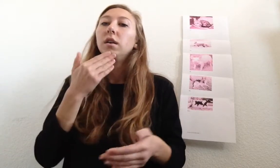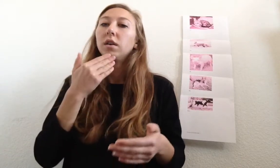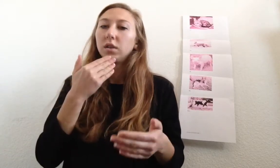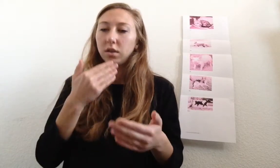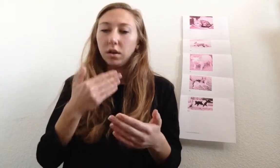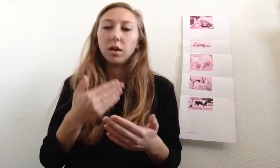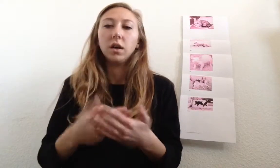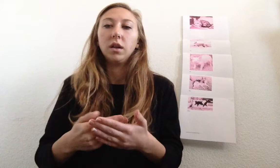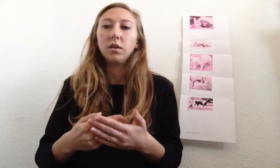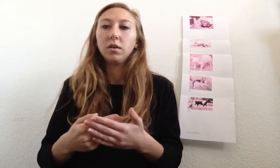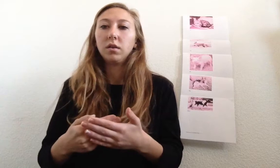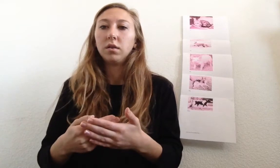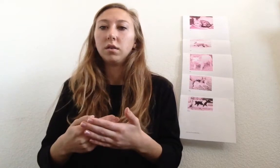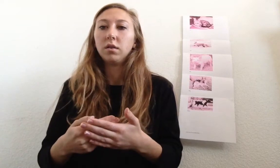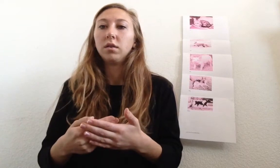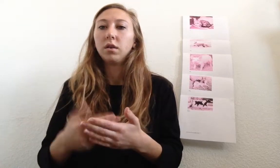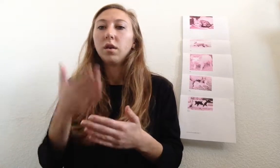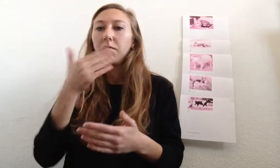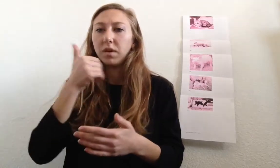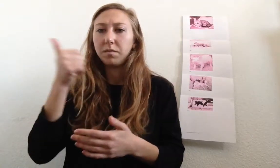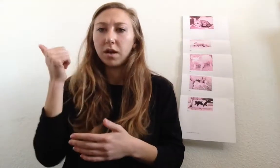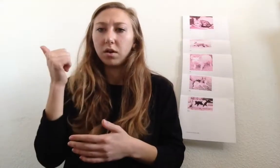Good. Much better.